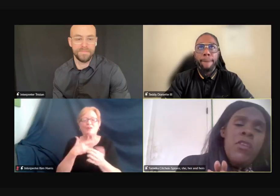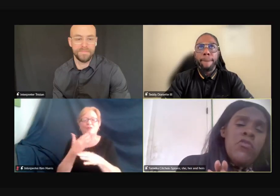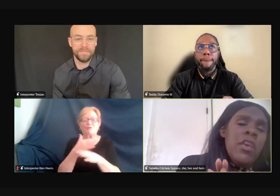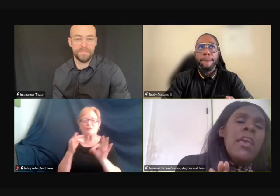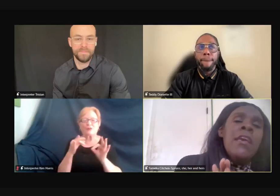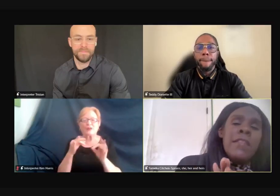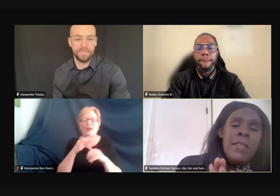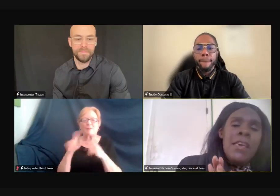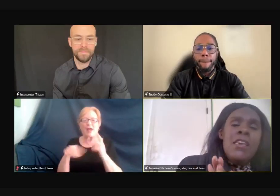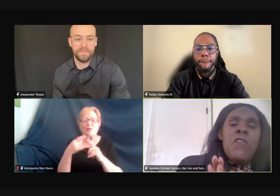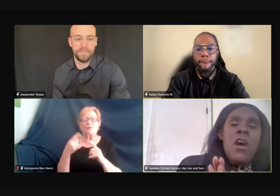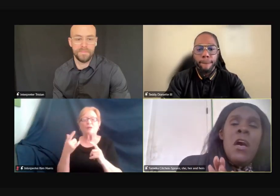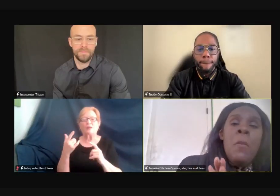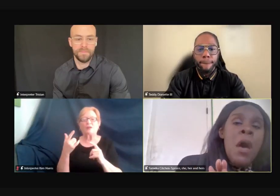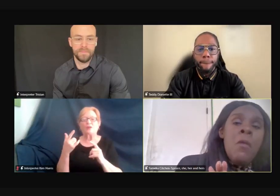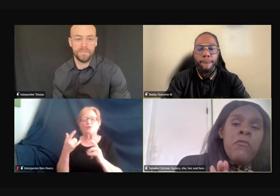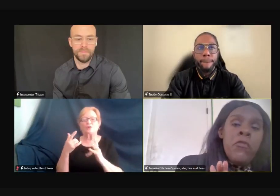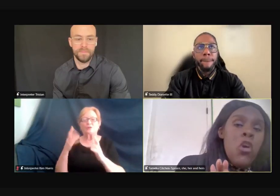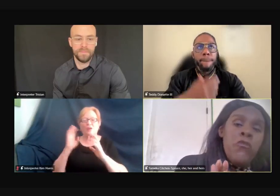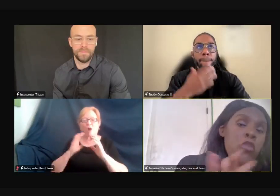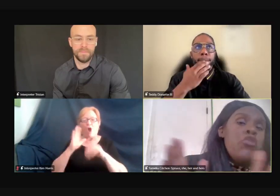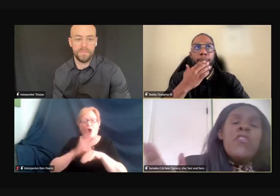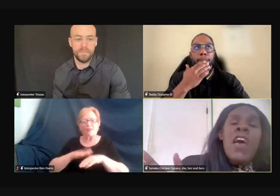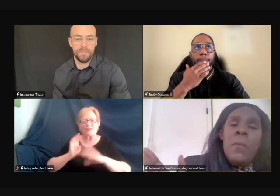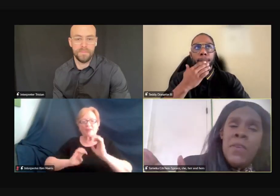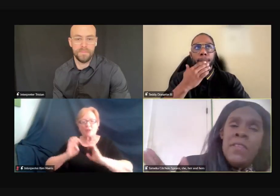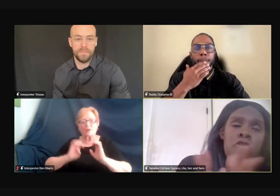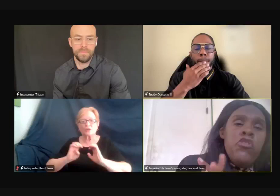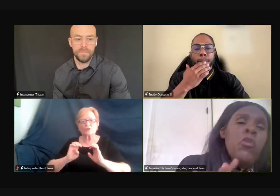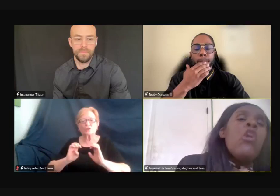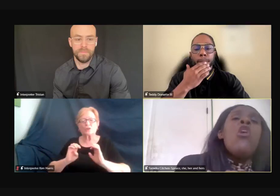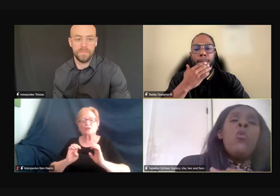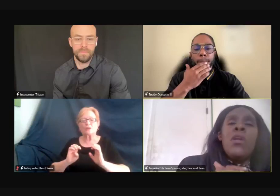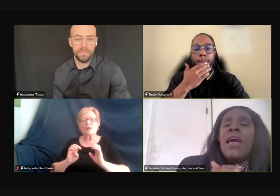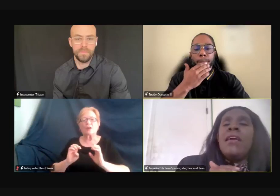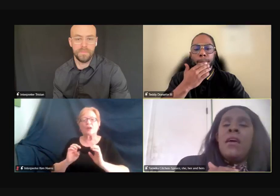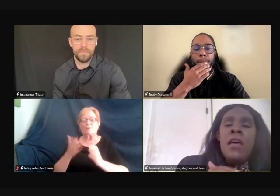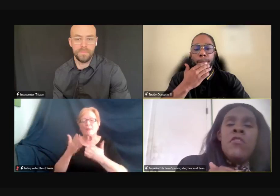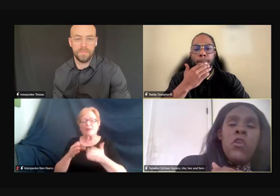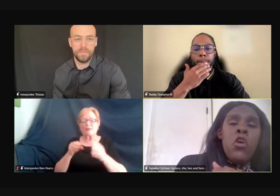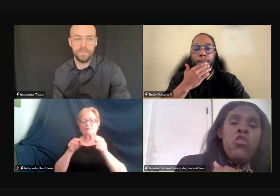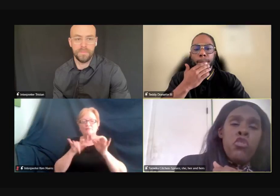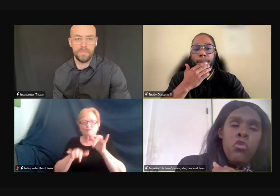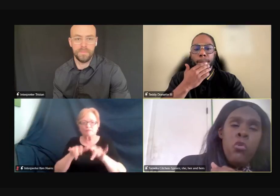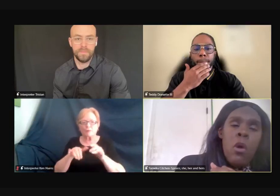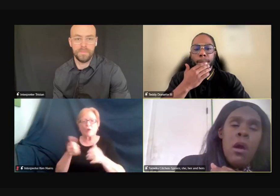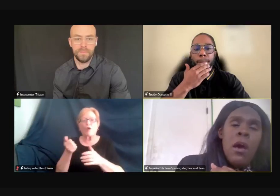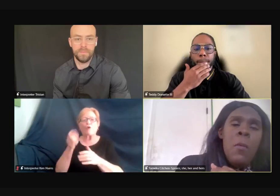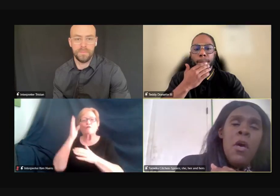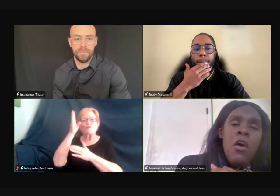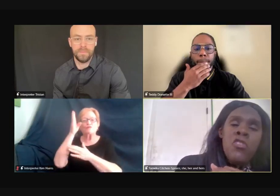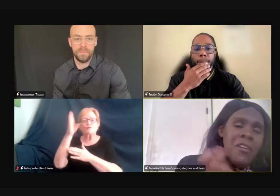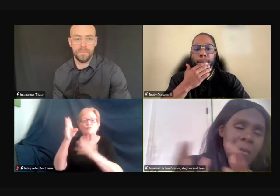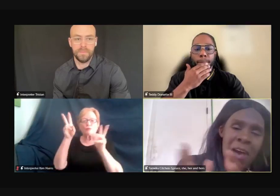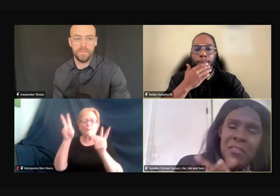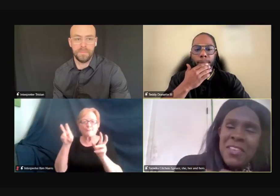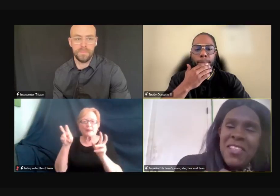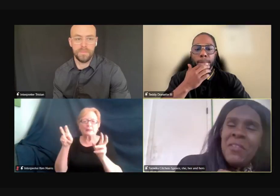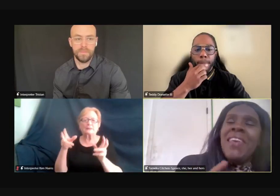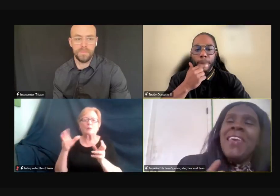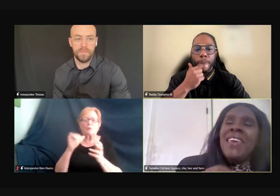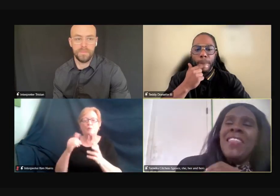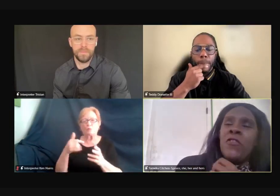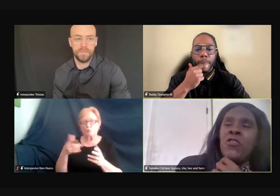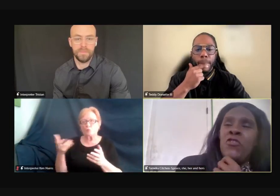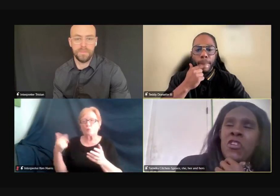audio evaluation to leave, you know, future topics that you would like us to talk about,